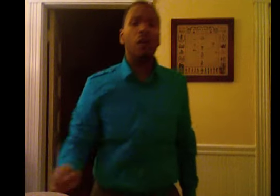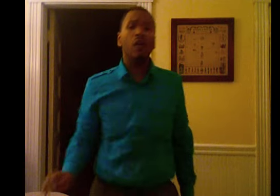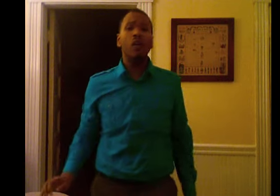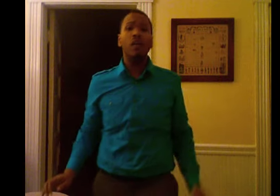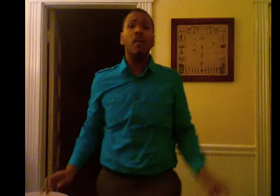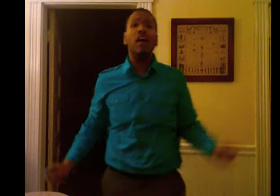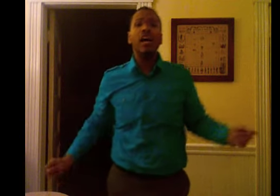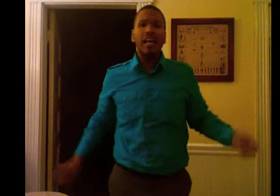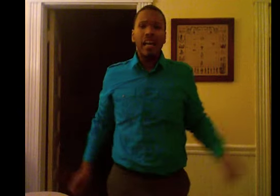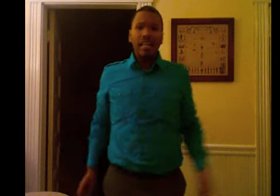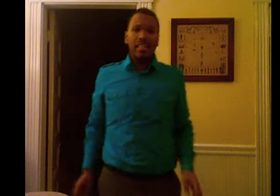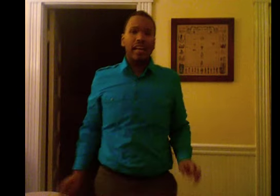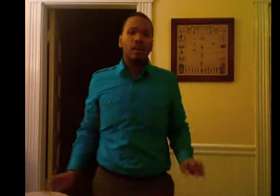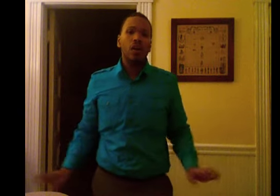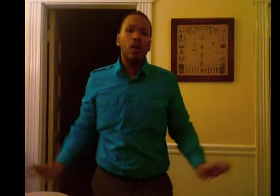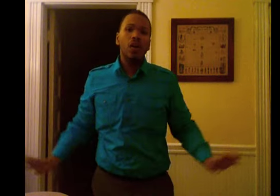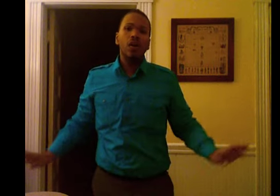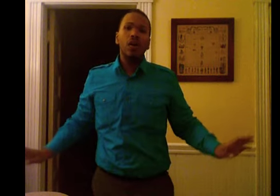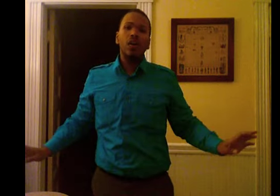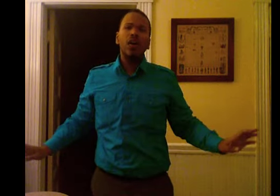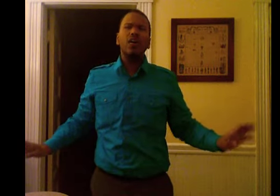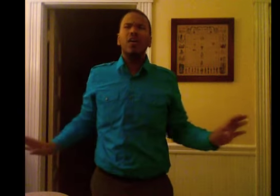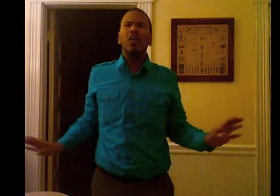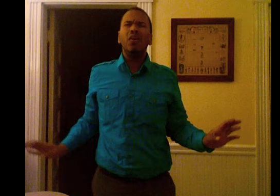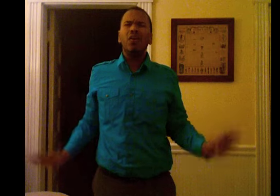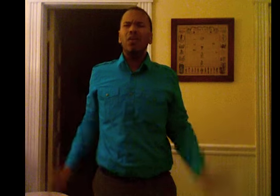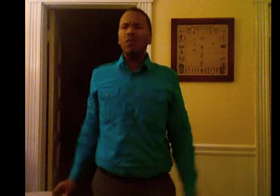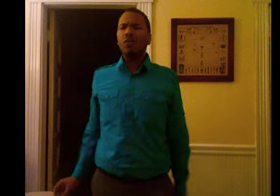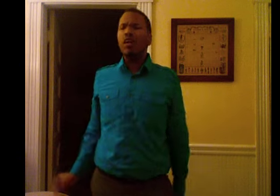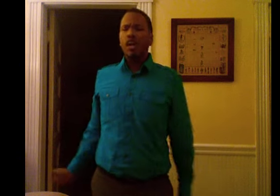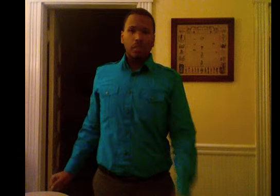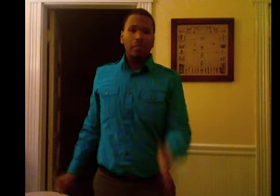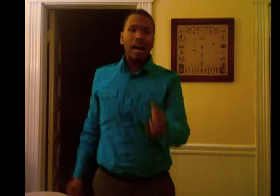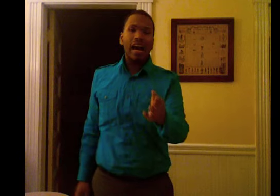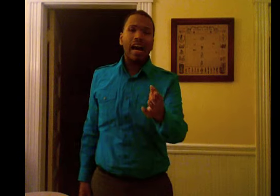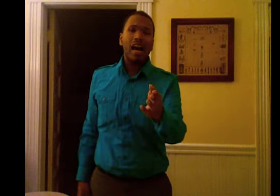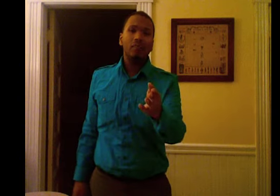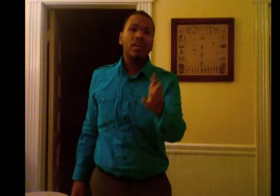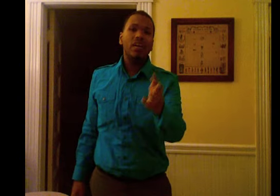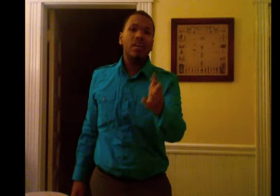Then I go to my brother,